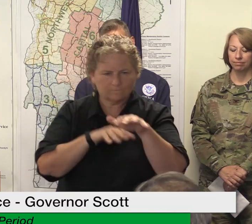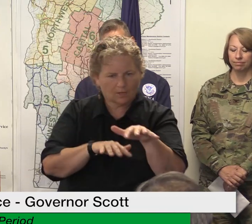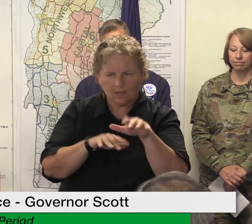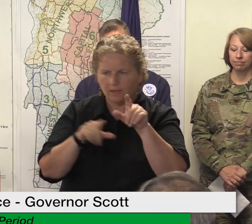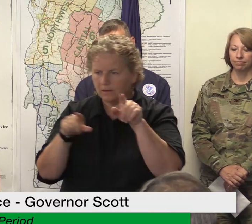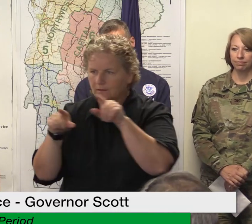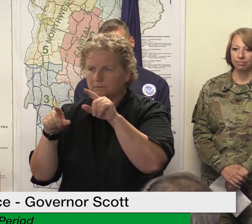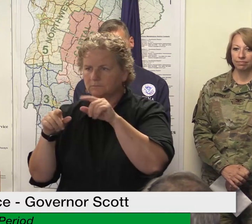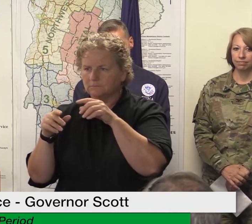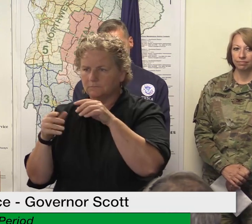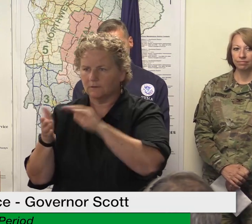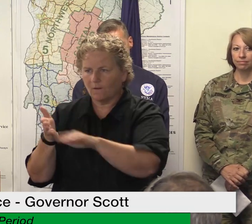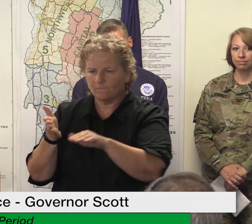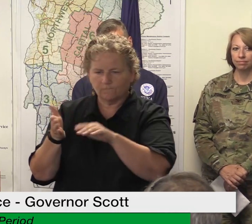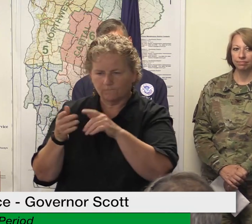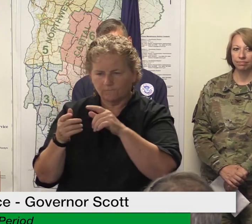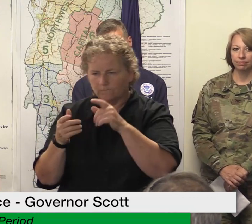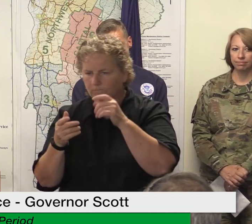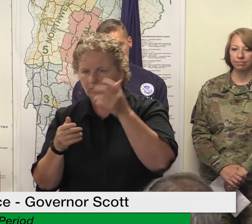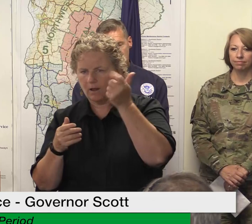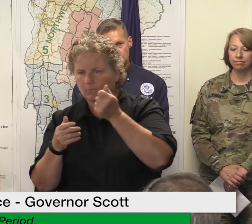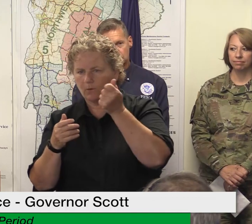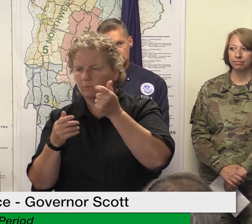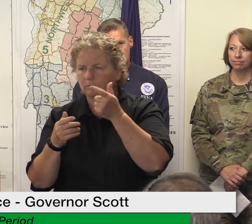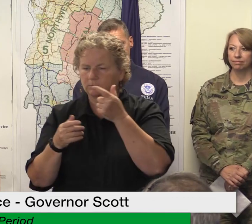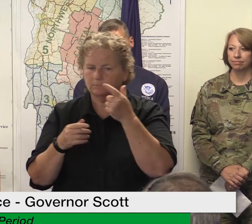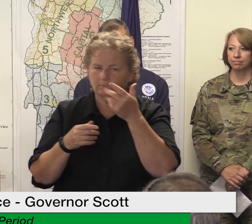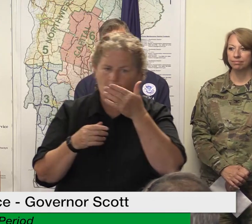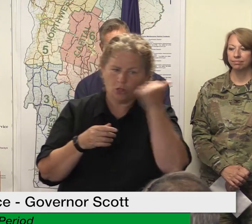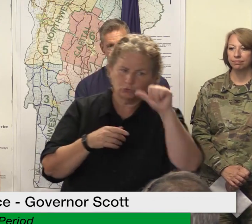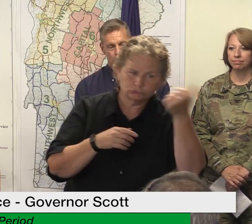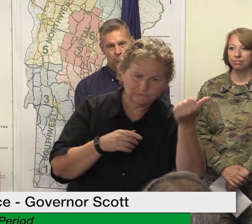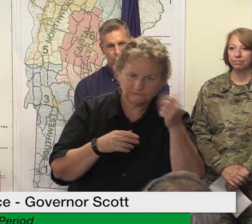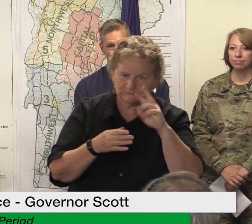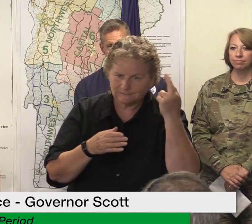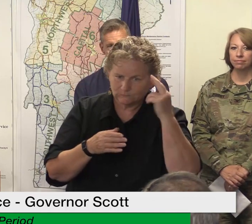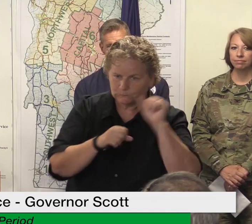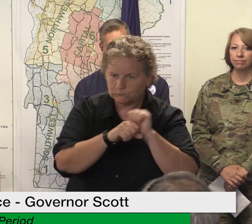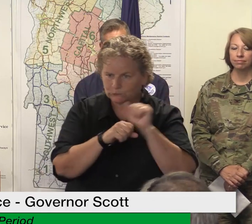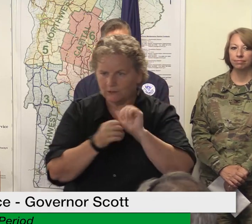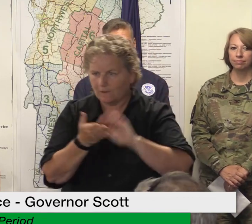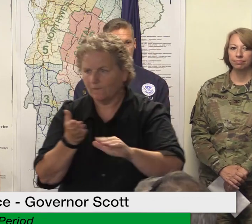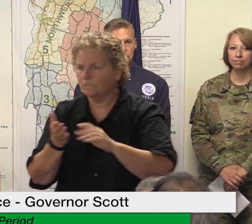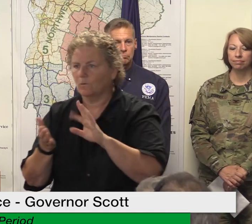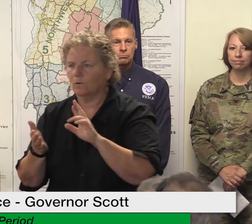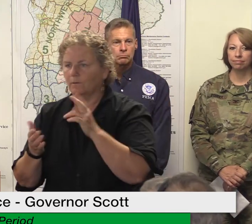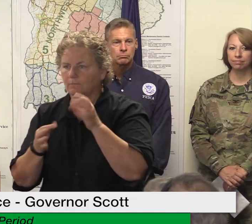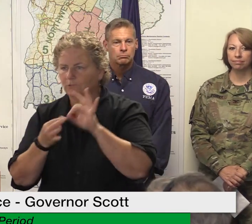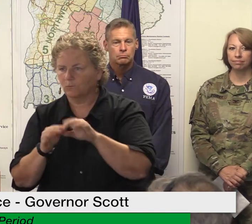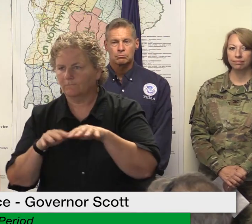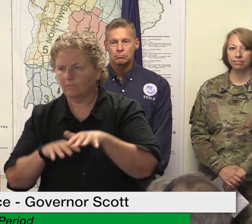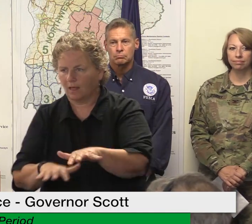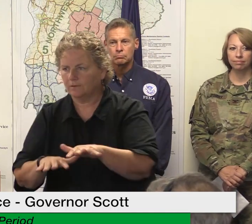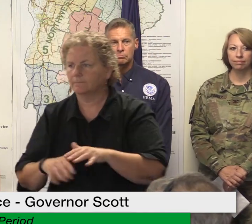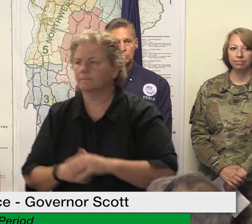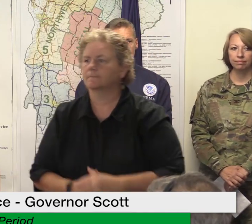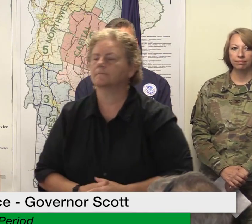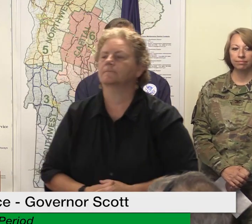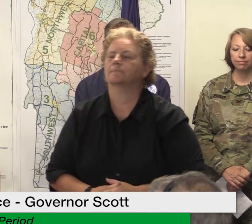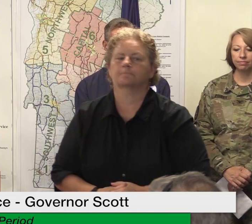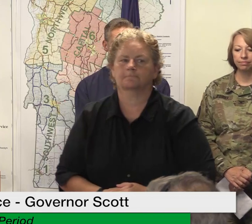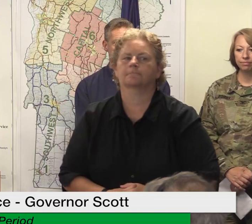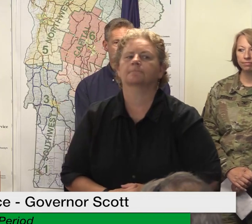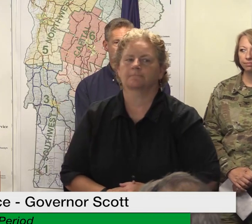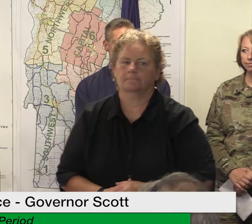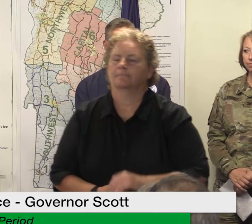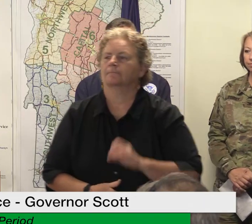their separation from employment was flood related all right thank you very much ed barber